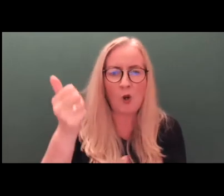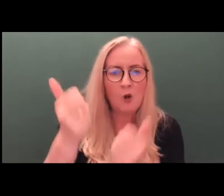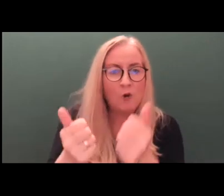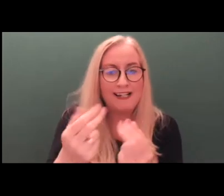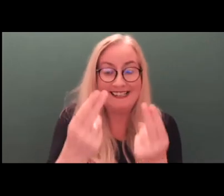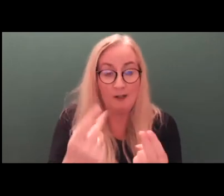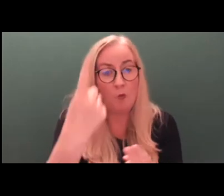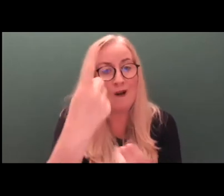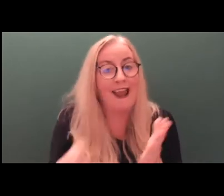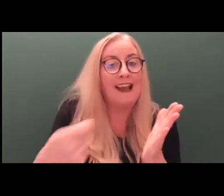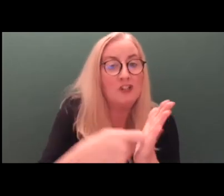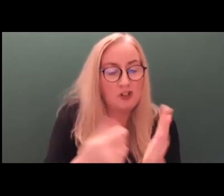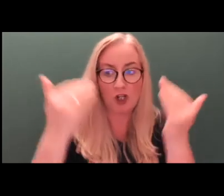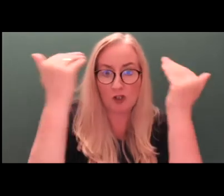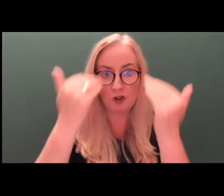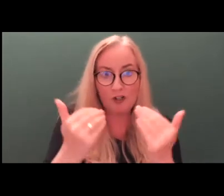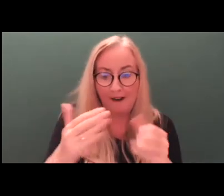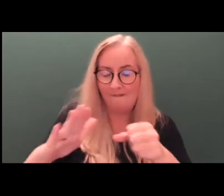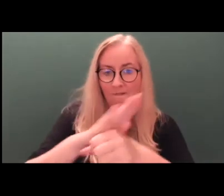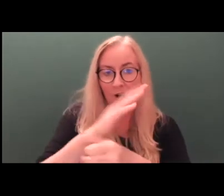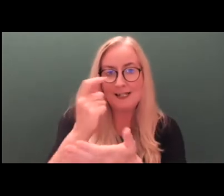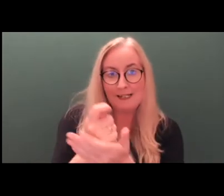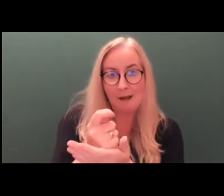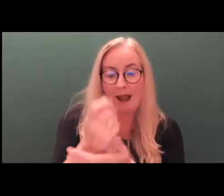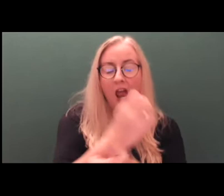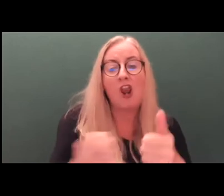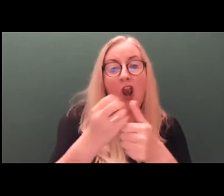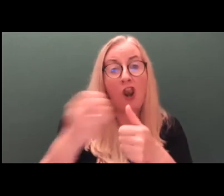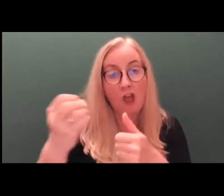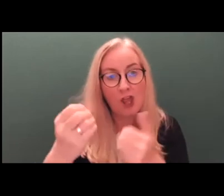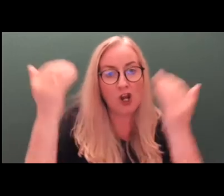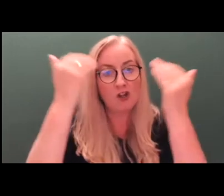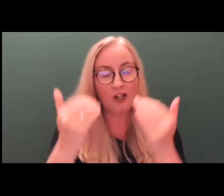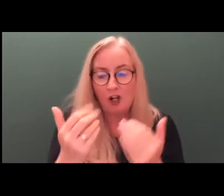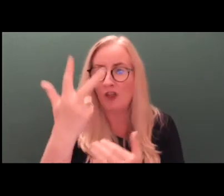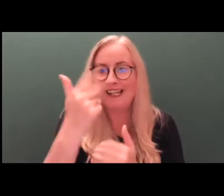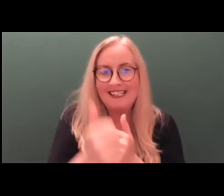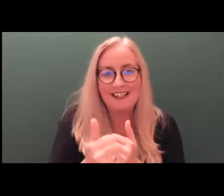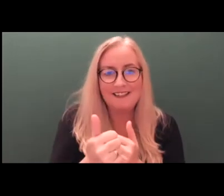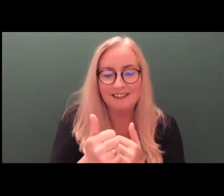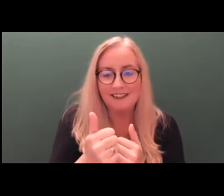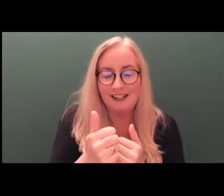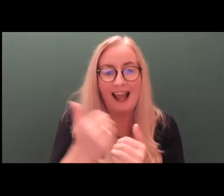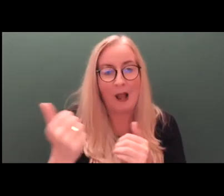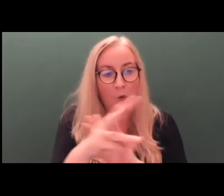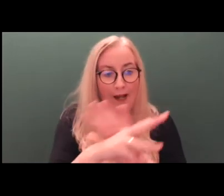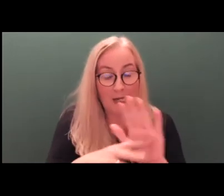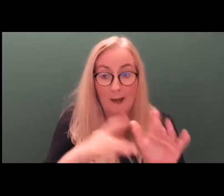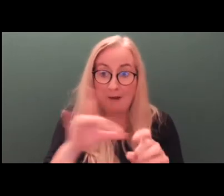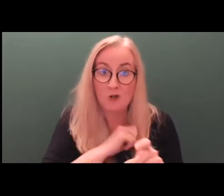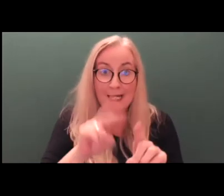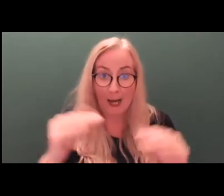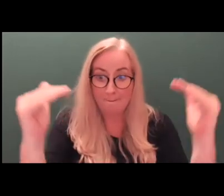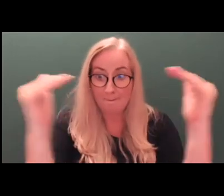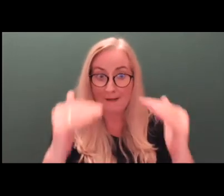additional judge full-time and another additional judge three days each week in order to meet its obligations.